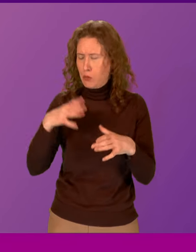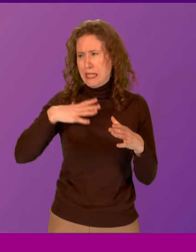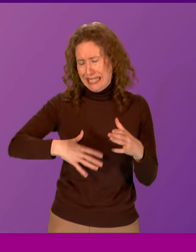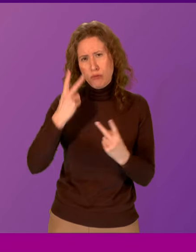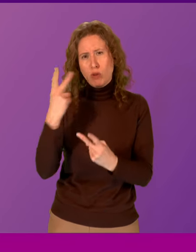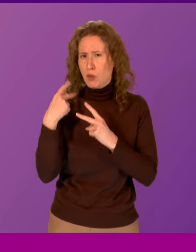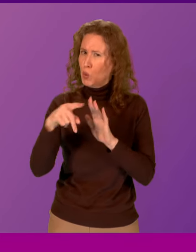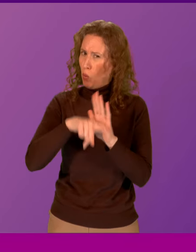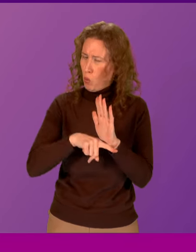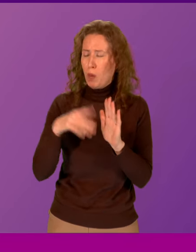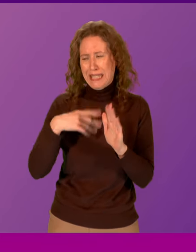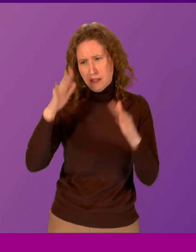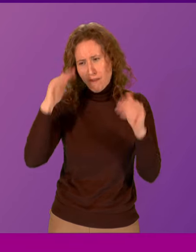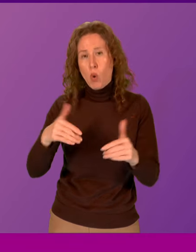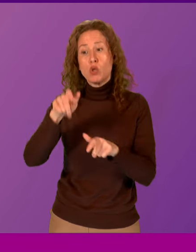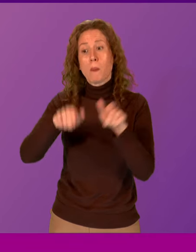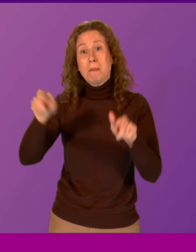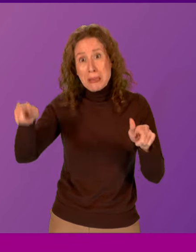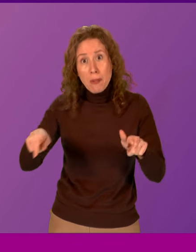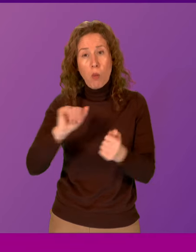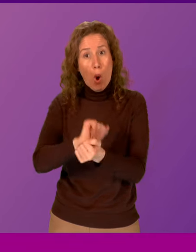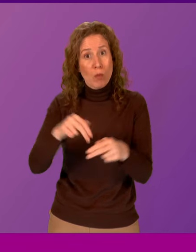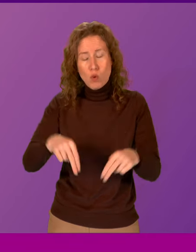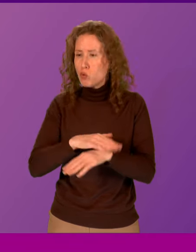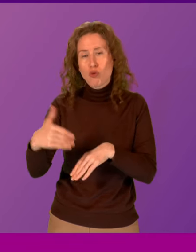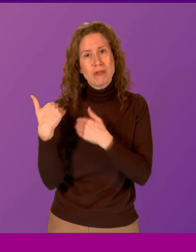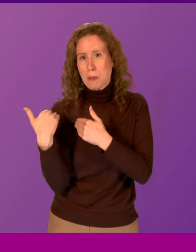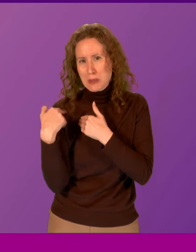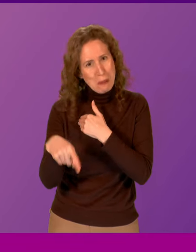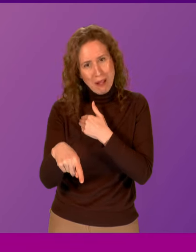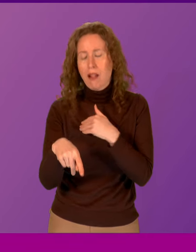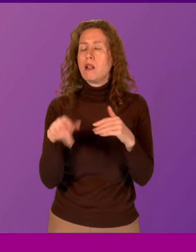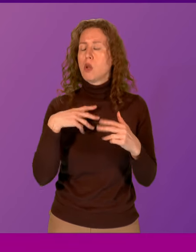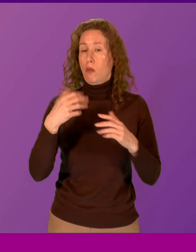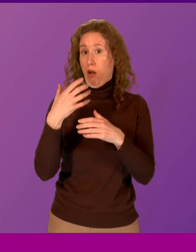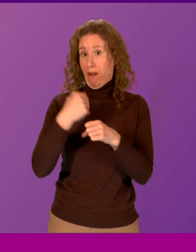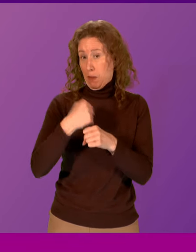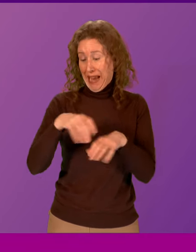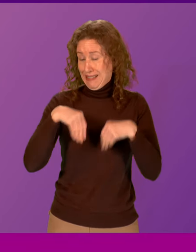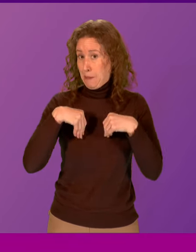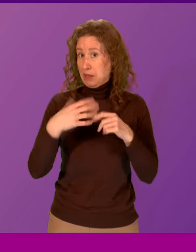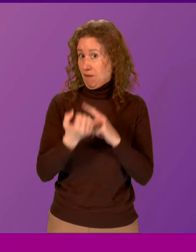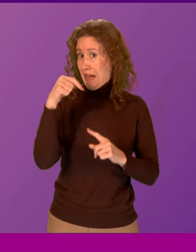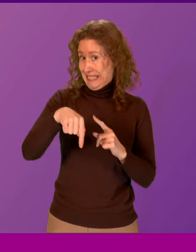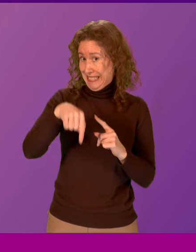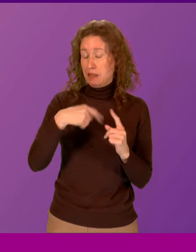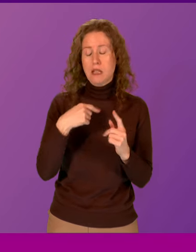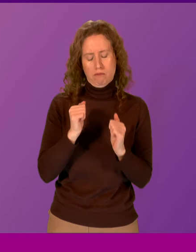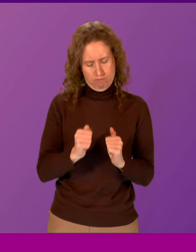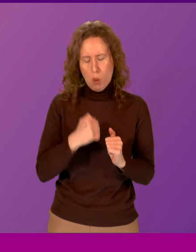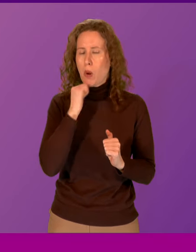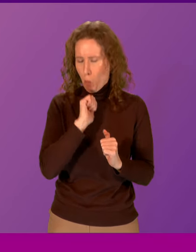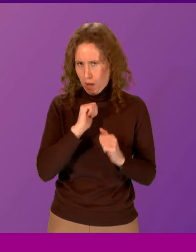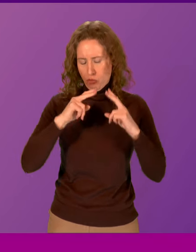focus to be on irresponsible owners and breeders. The government accepted the findings of the committee and committed to a review in 2019.